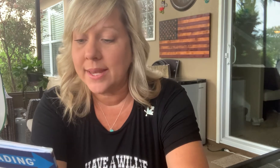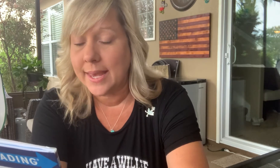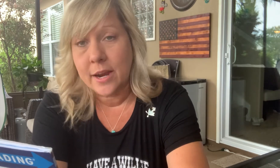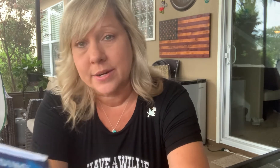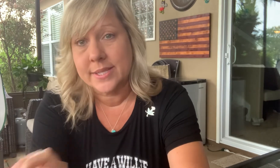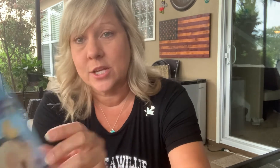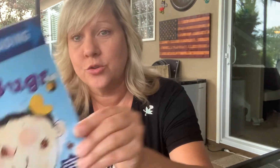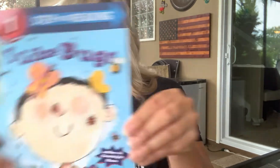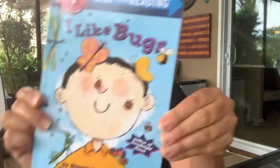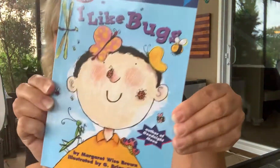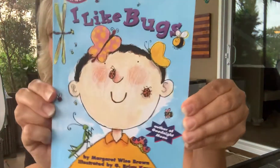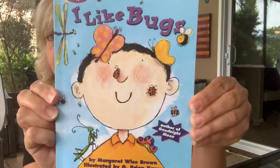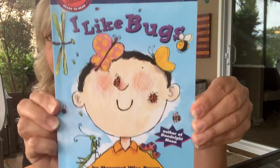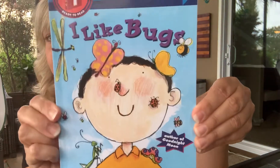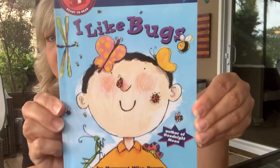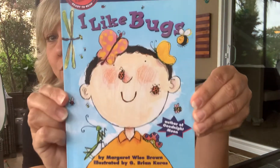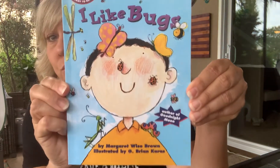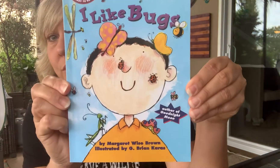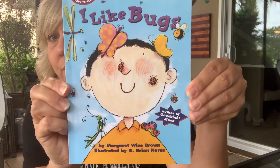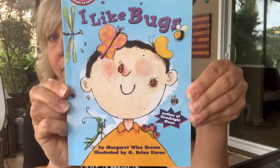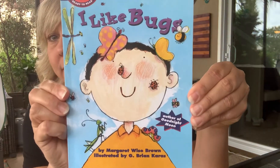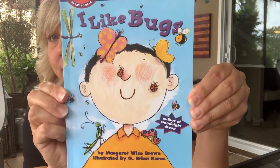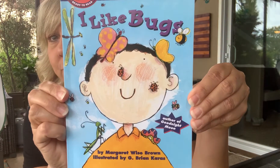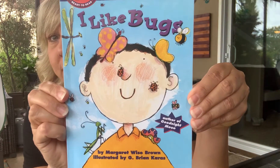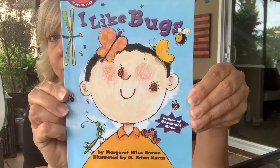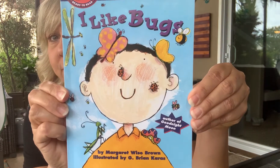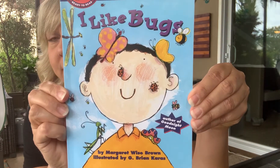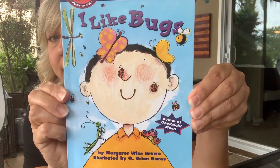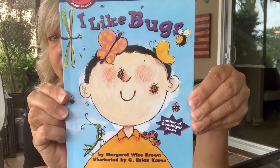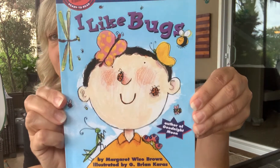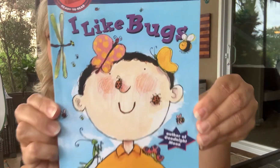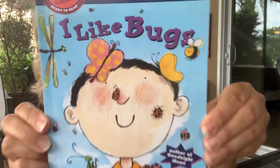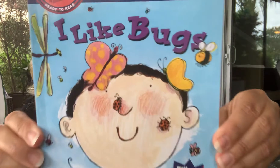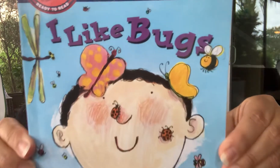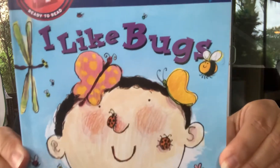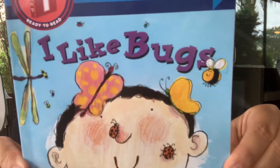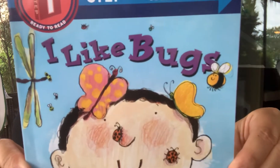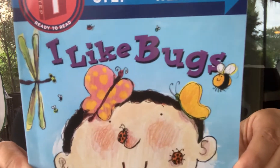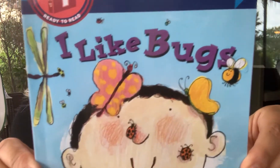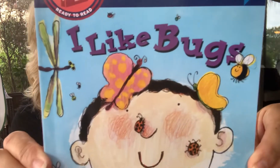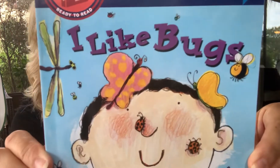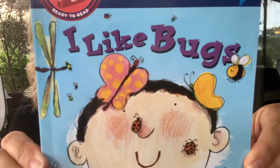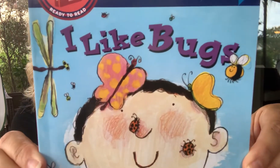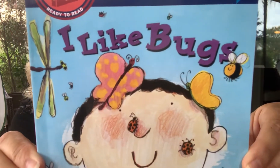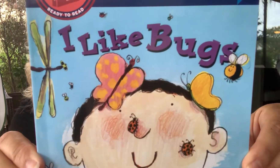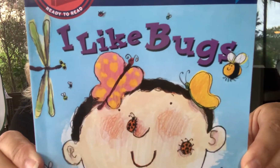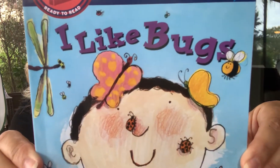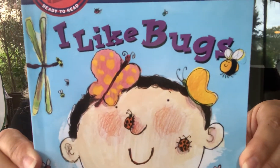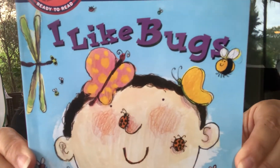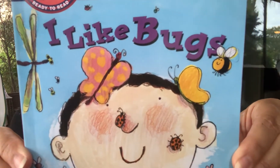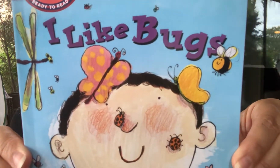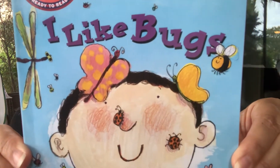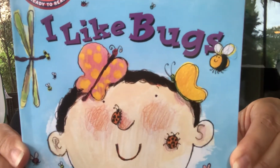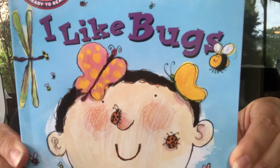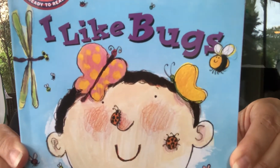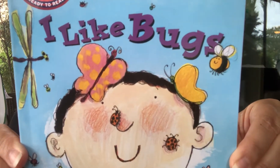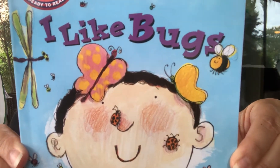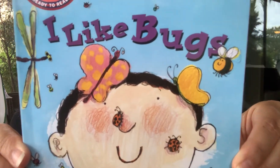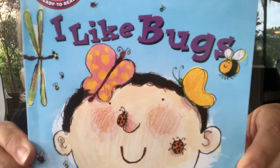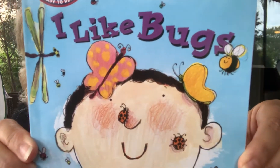Karras drew these adorable illustrations. And look at all those insects. Dragonfly, dragonfly,